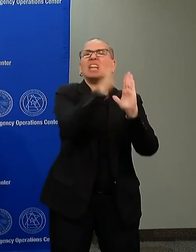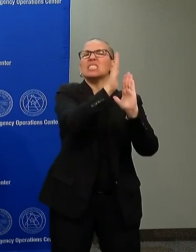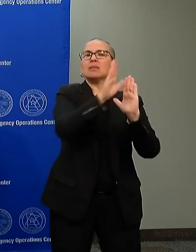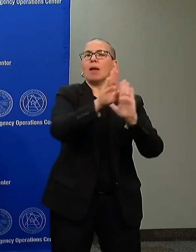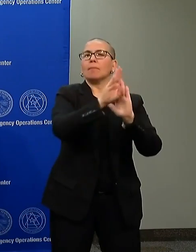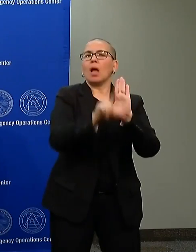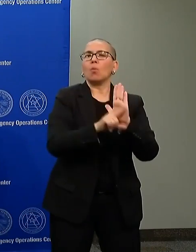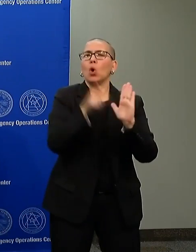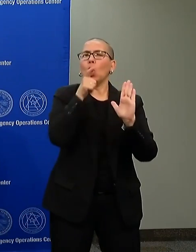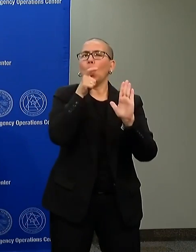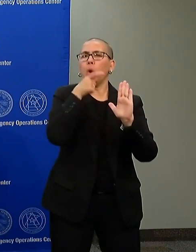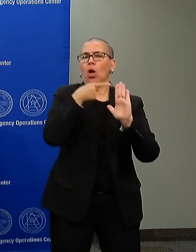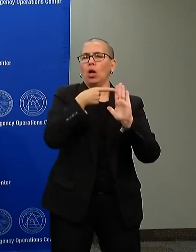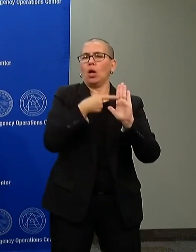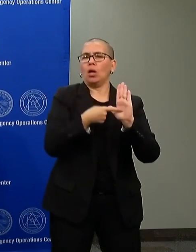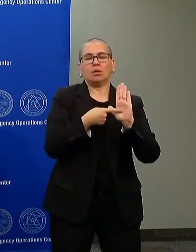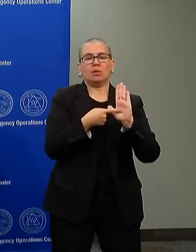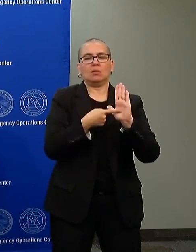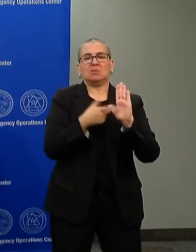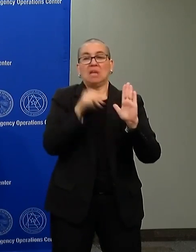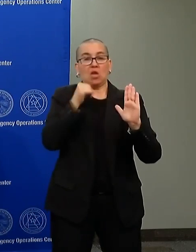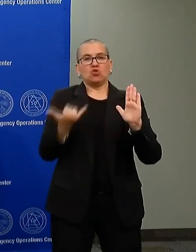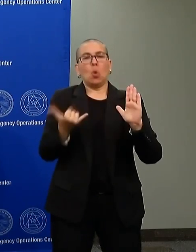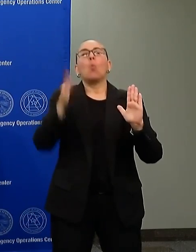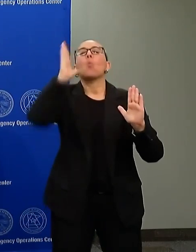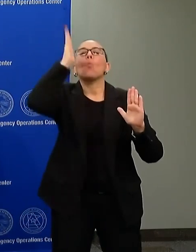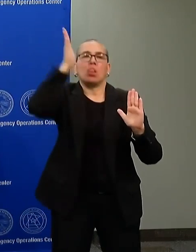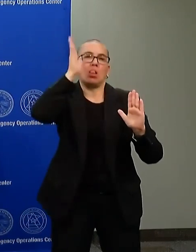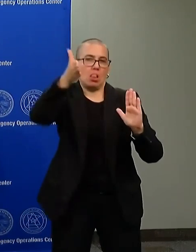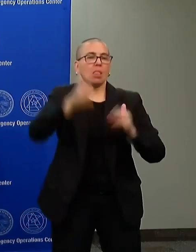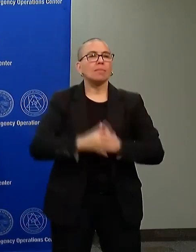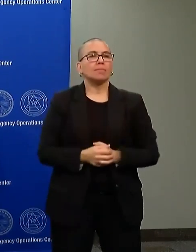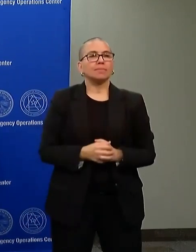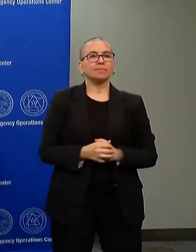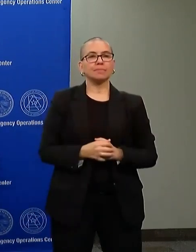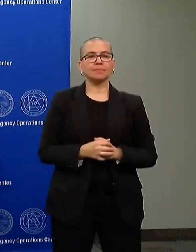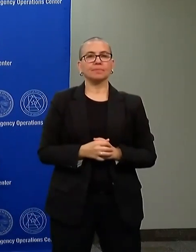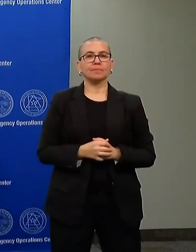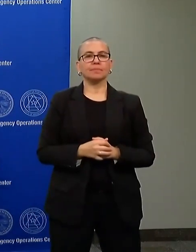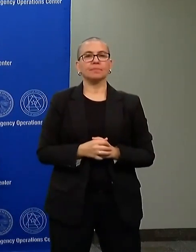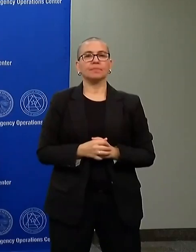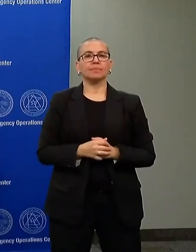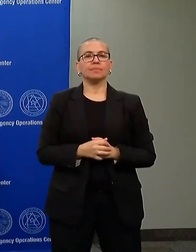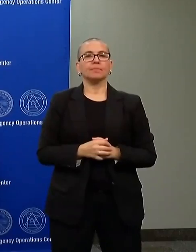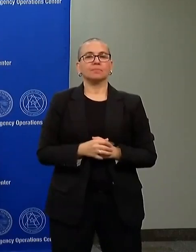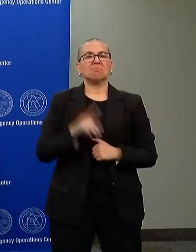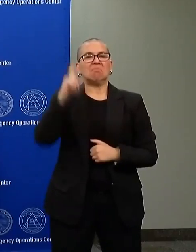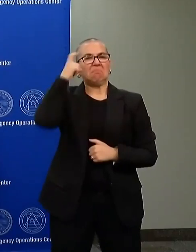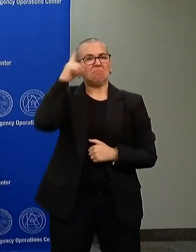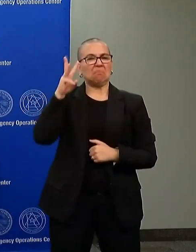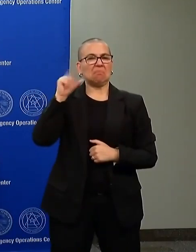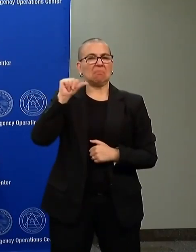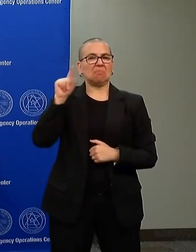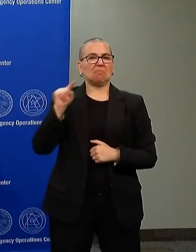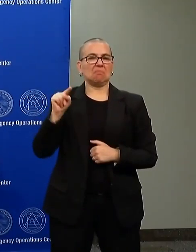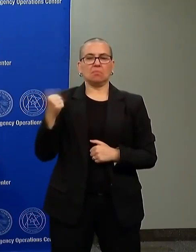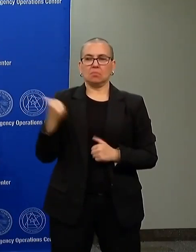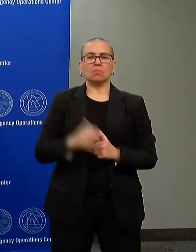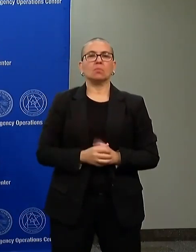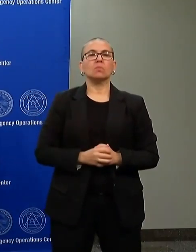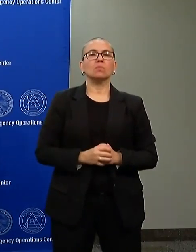and we hope to be able to do that today. Thank you. I think putting that in the media too is the help on that and